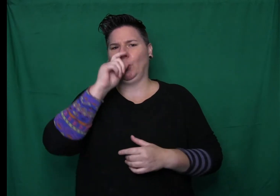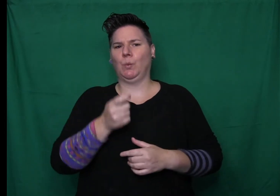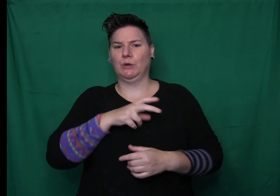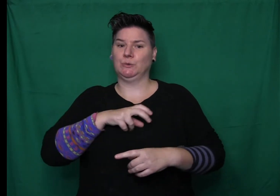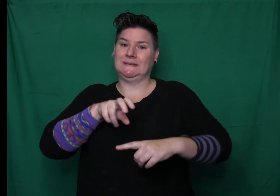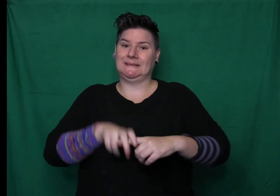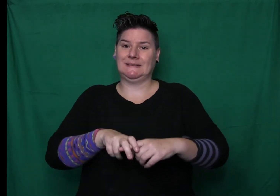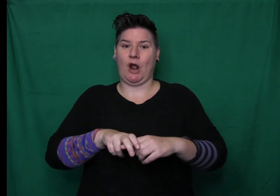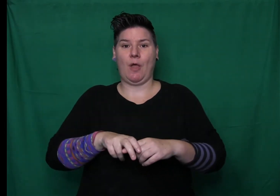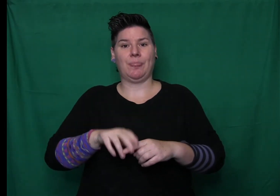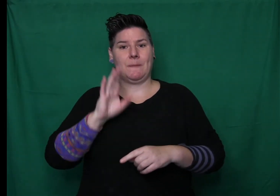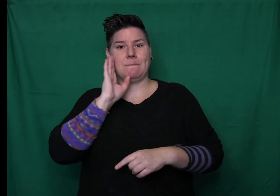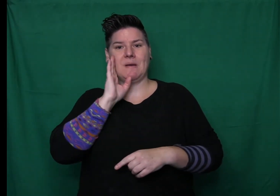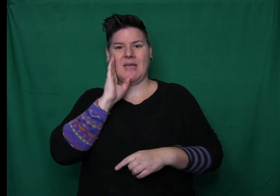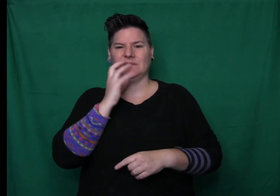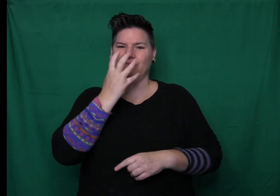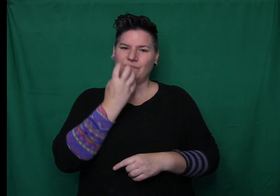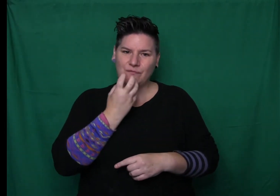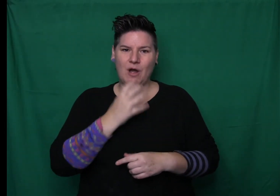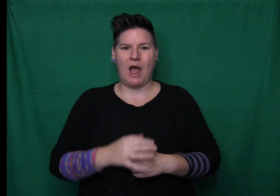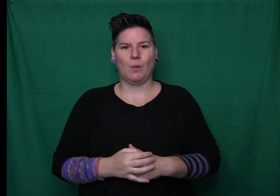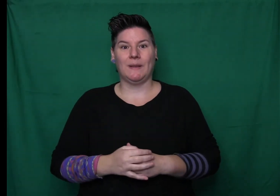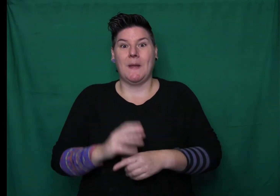Oh, makes my headache when I think about it. Oh.